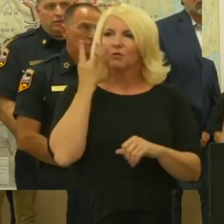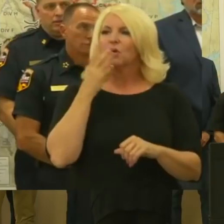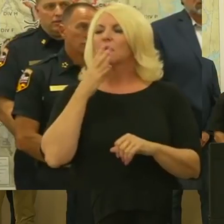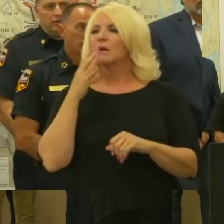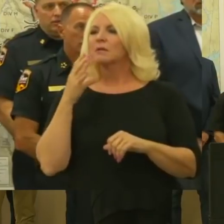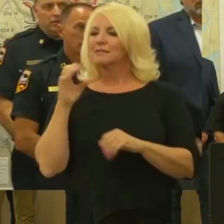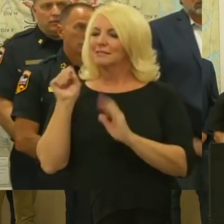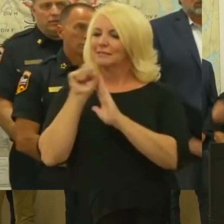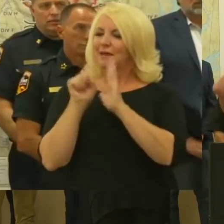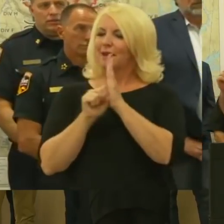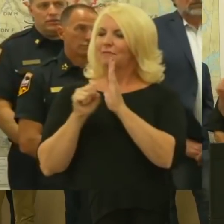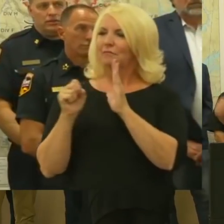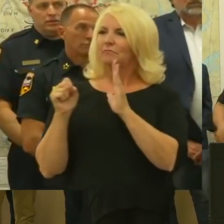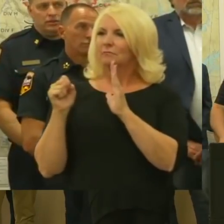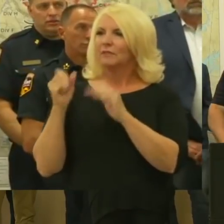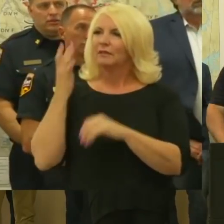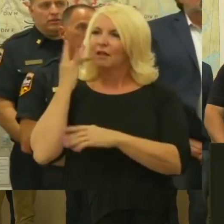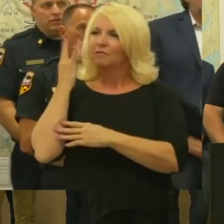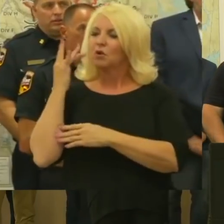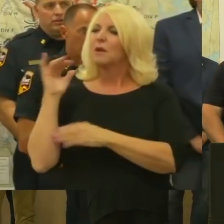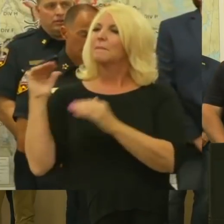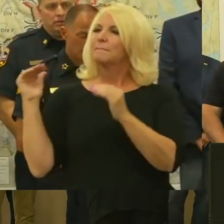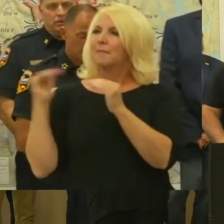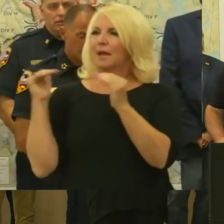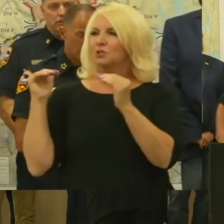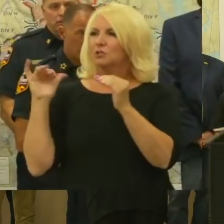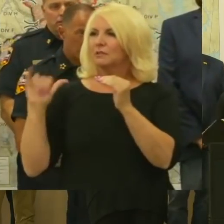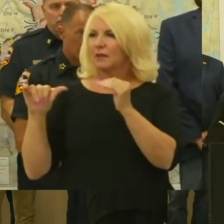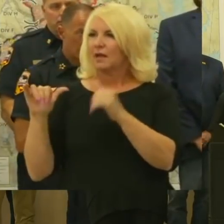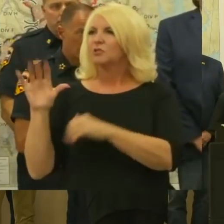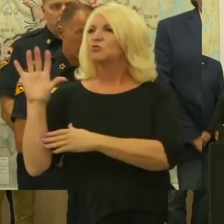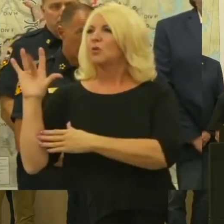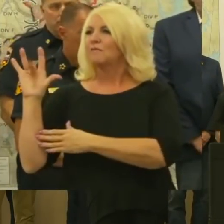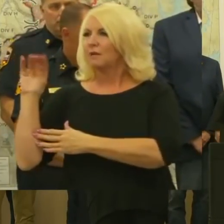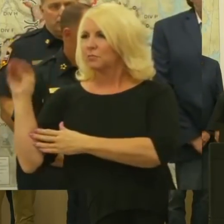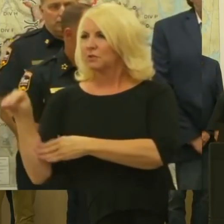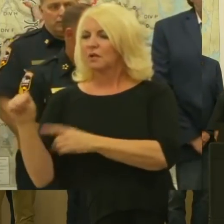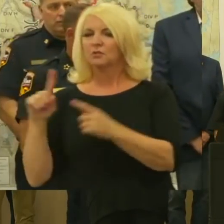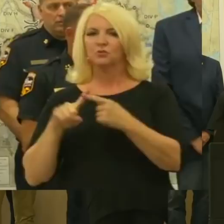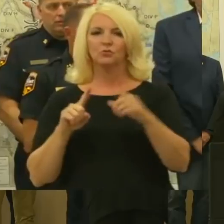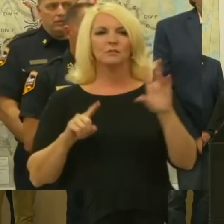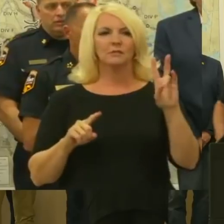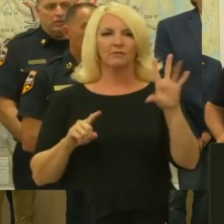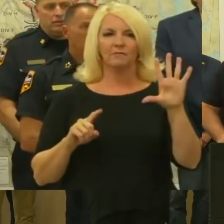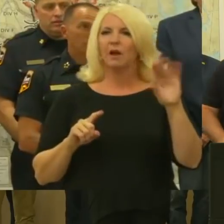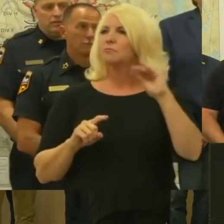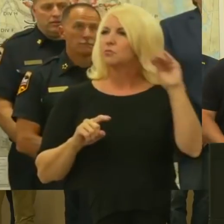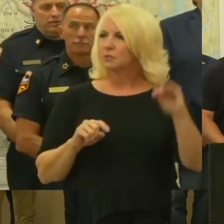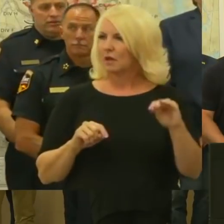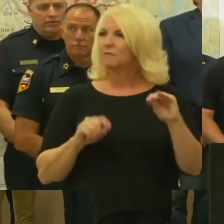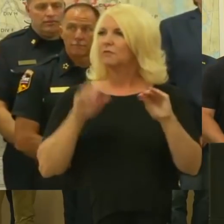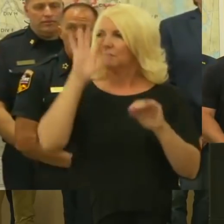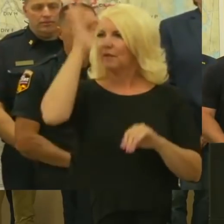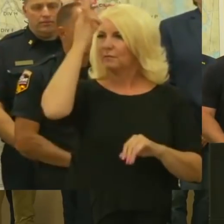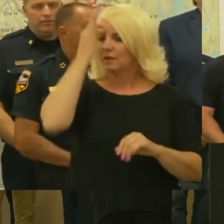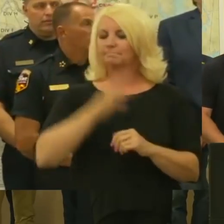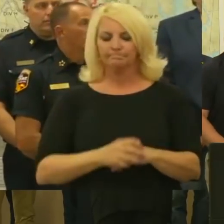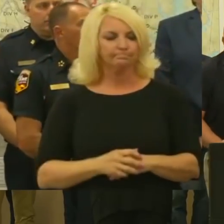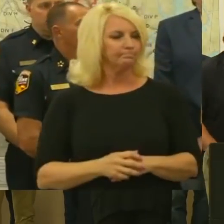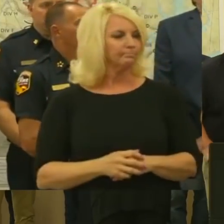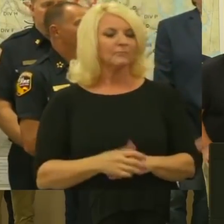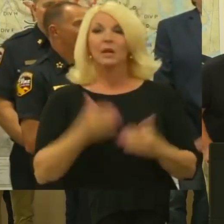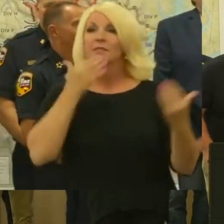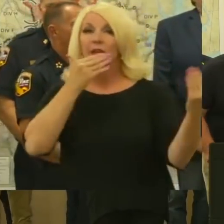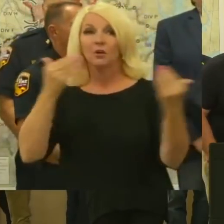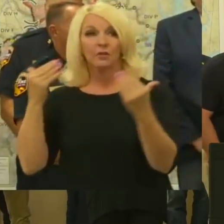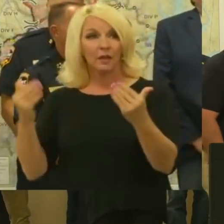with local government the 25 percent. I think you do it on the 75, 25 percent level. Yep. Thank